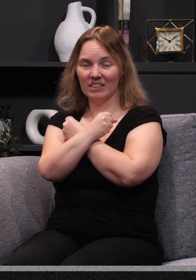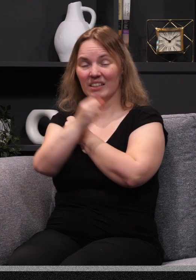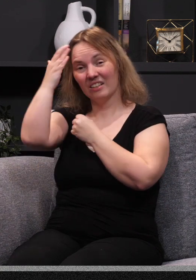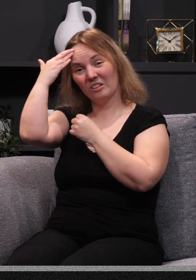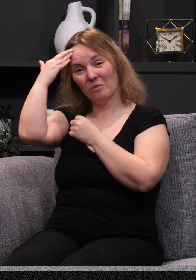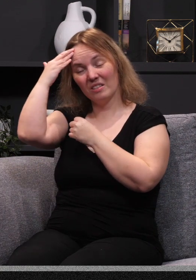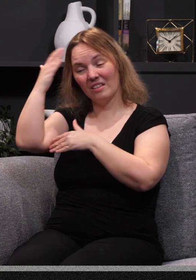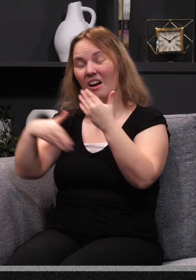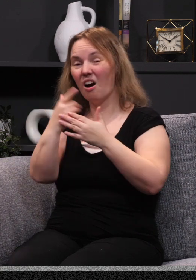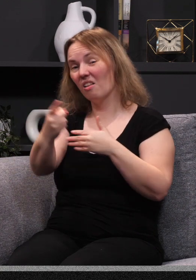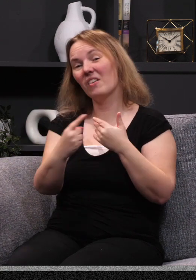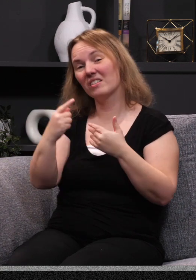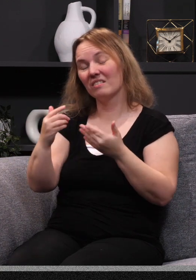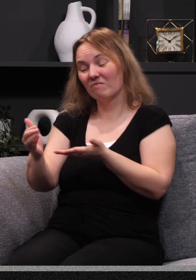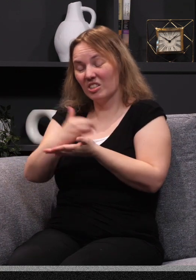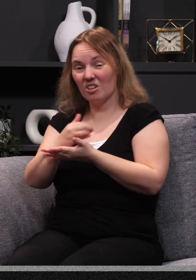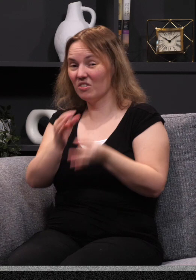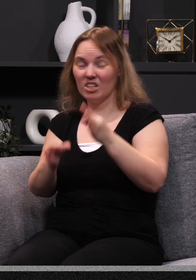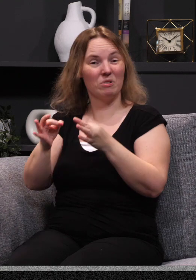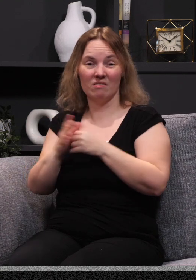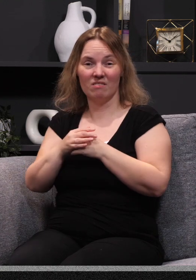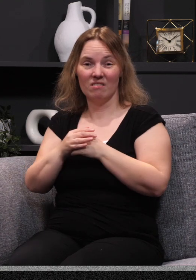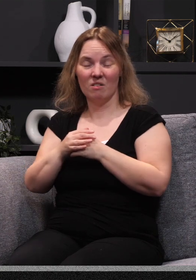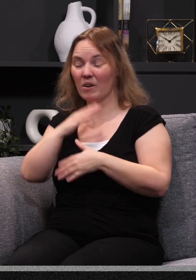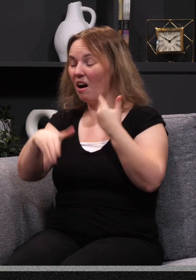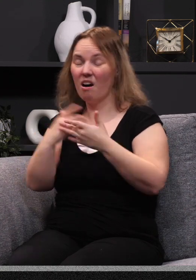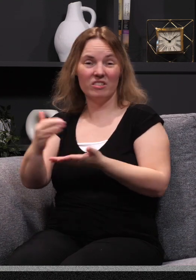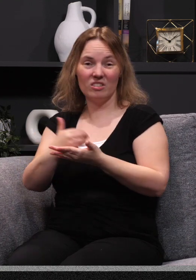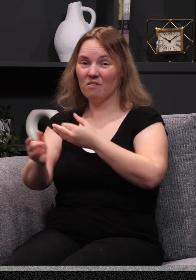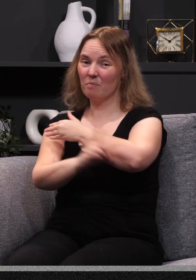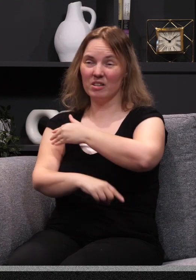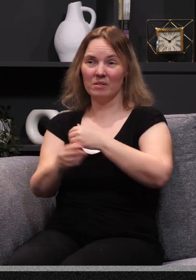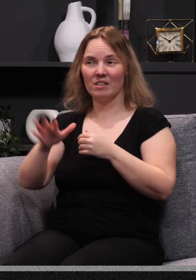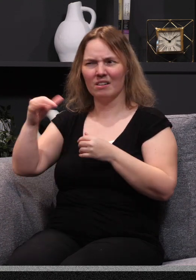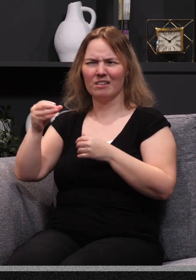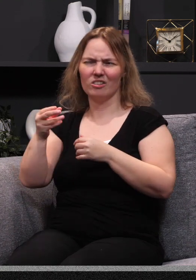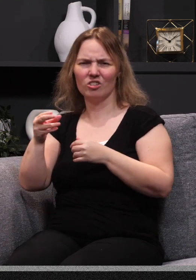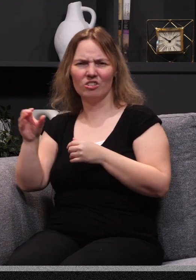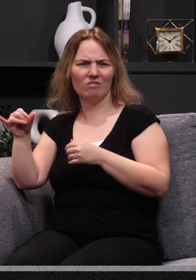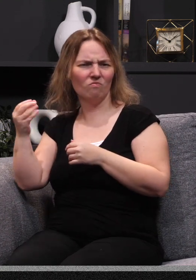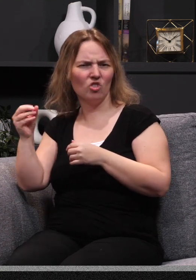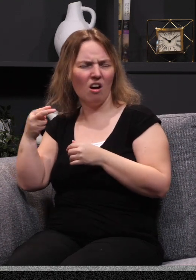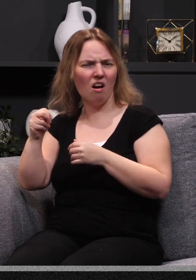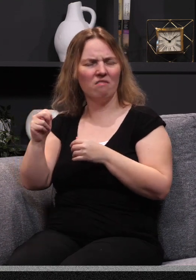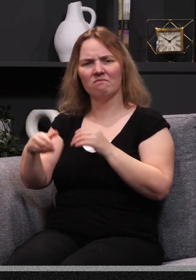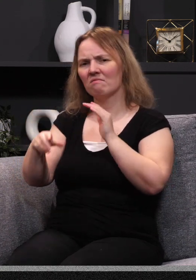love, what has he done? He knows that all of us deserve judgment. We all deserve punishment. I think it's John 3, 36.